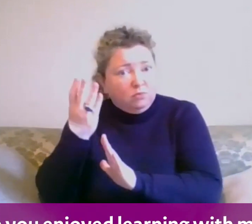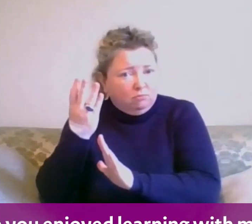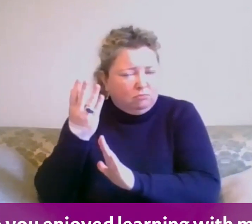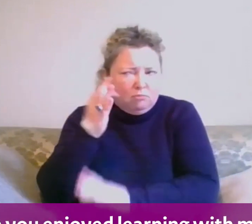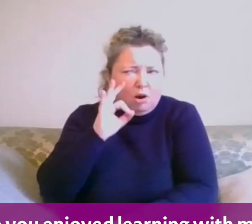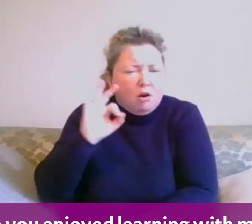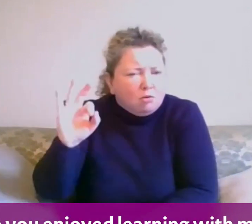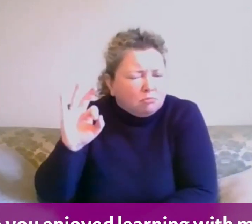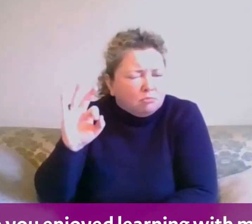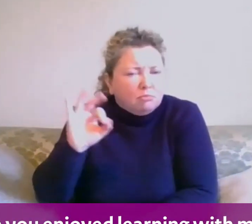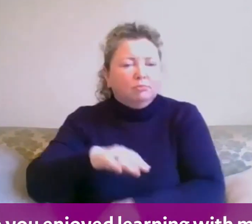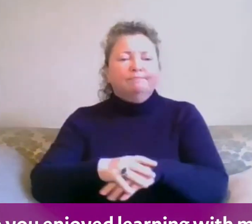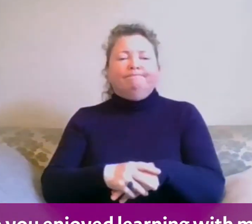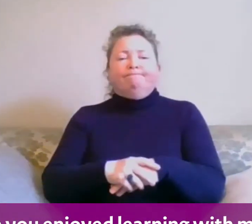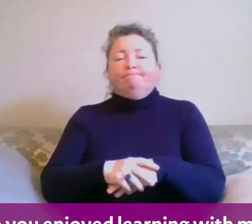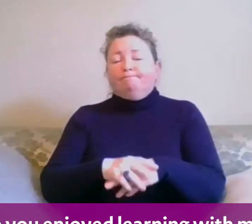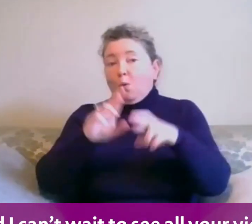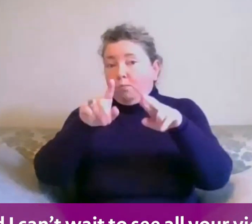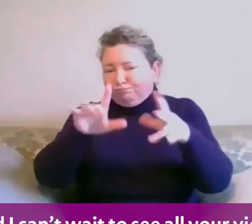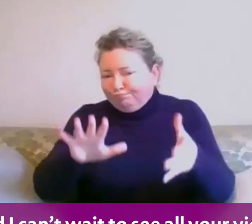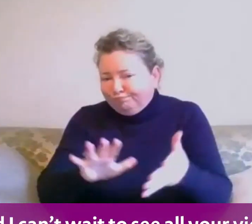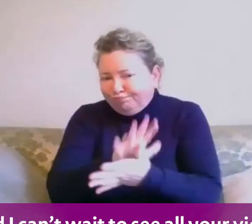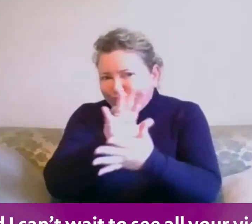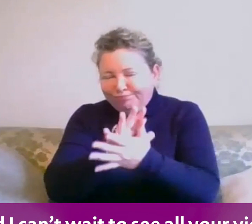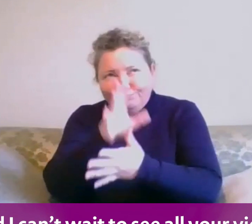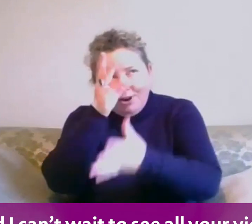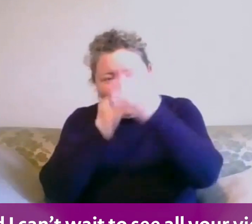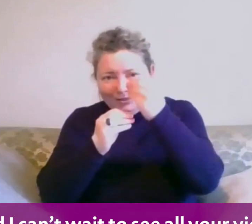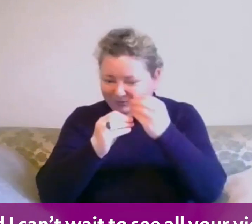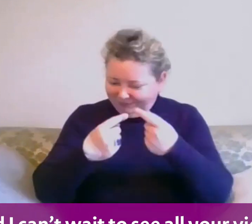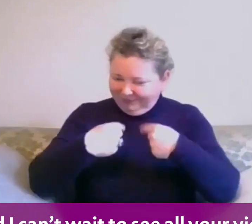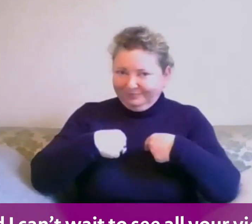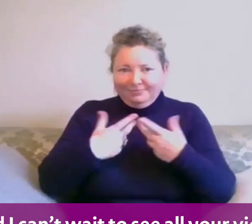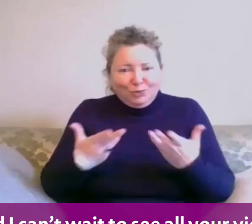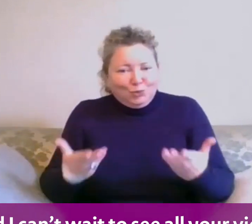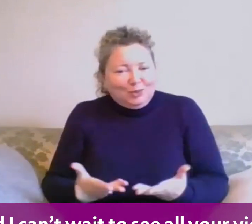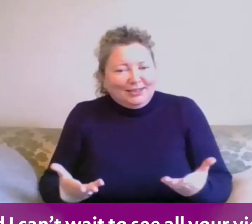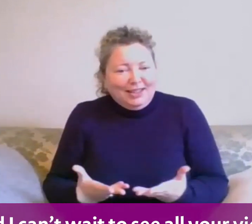I hope you enjoyed learning with me today and I can't wait to see all your videos.